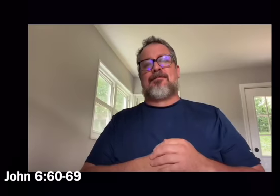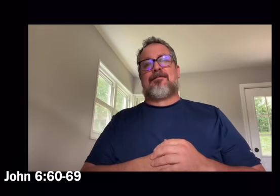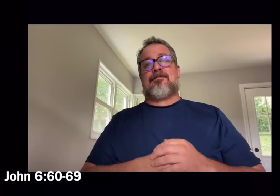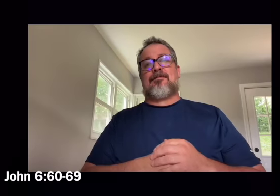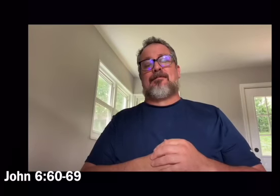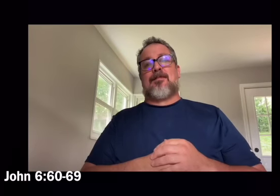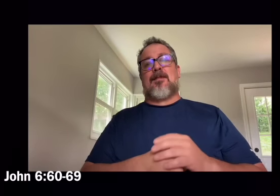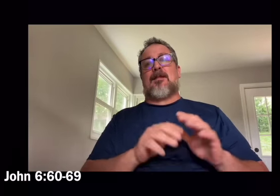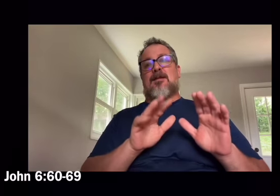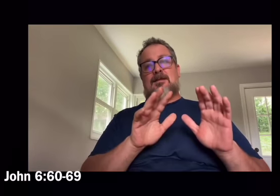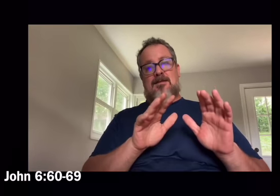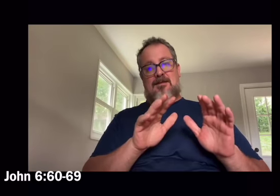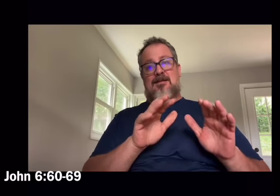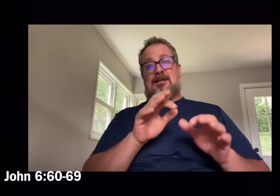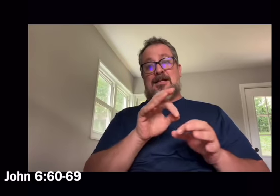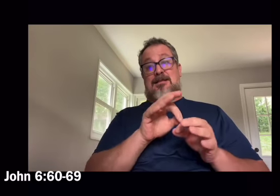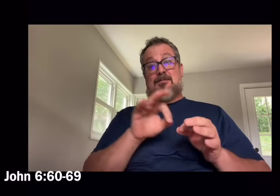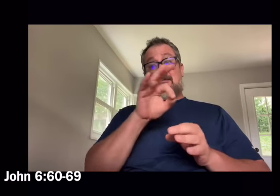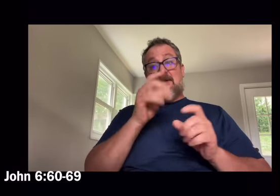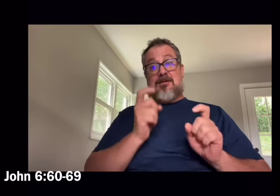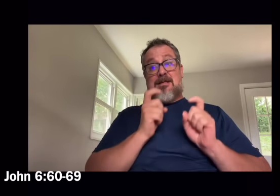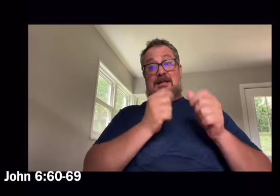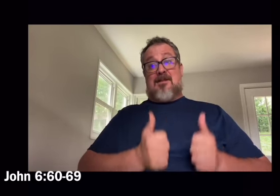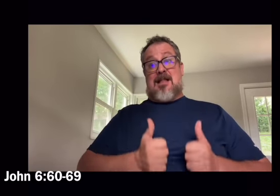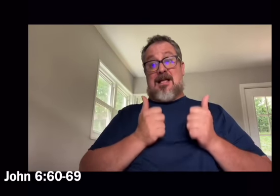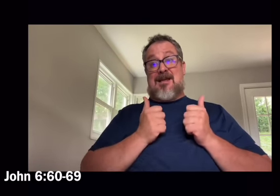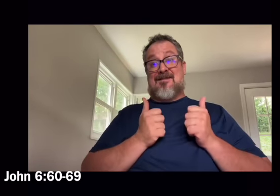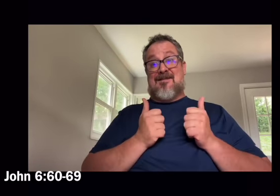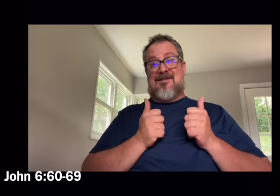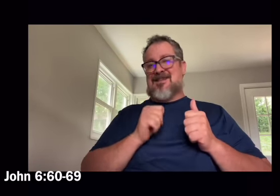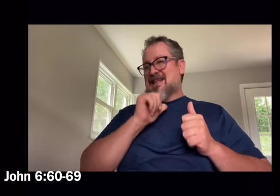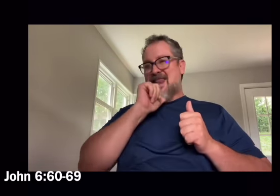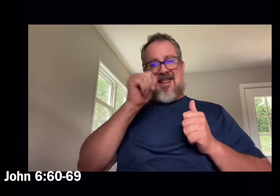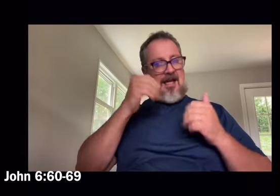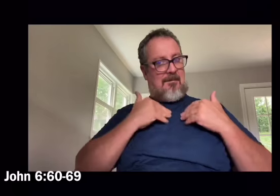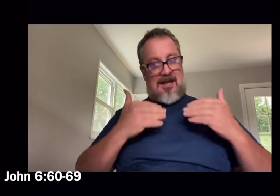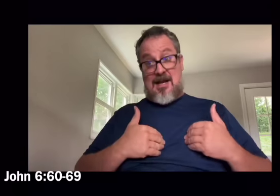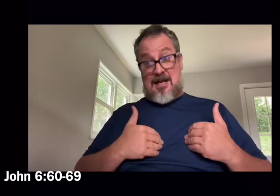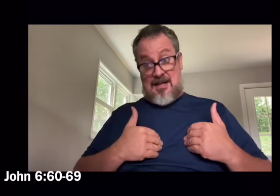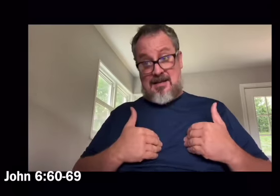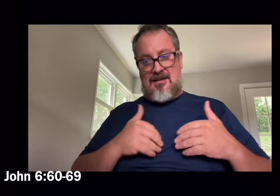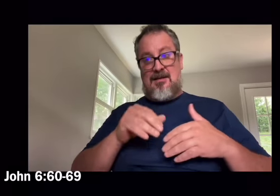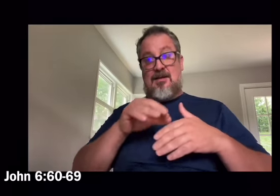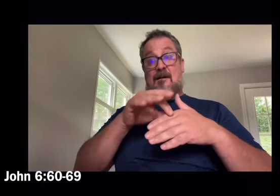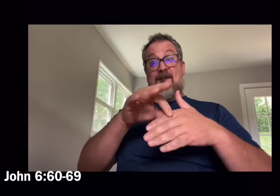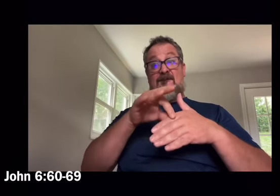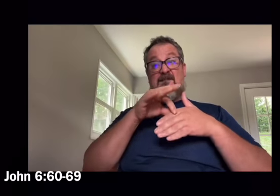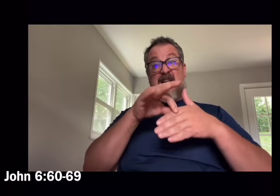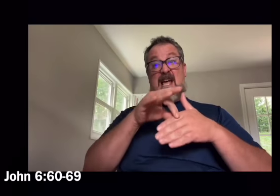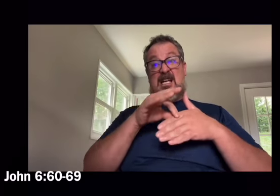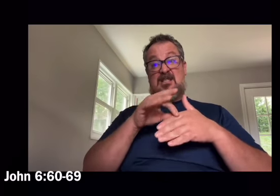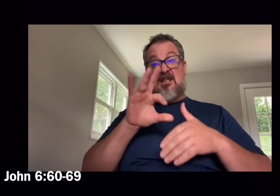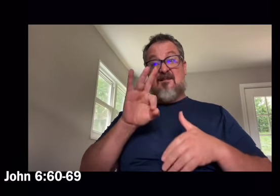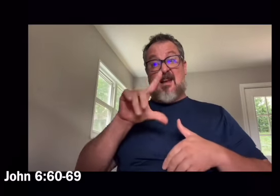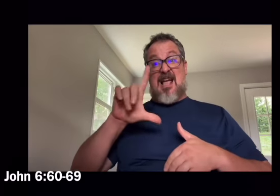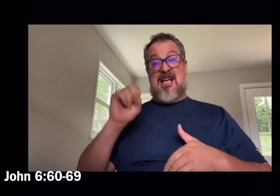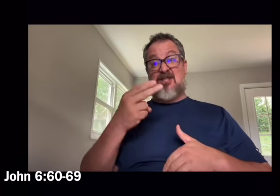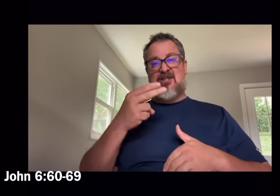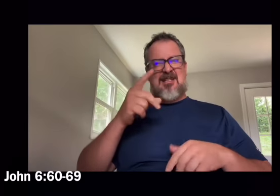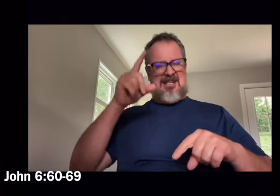It is the Spirit that gives life. While the flesh is of